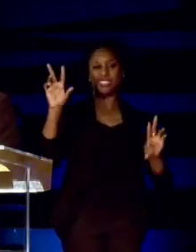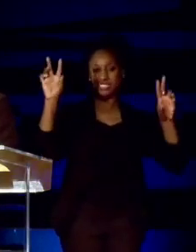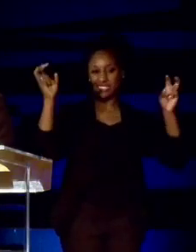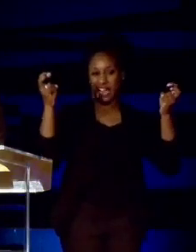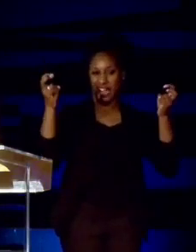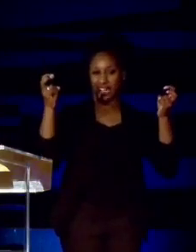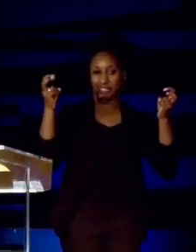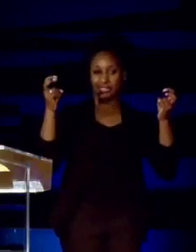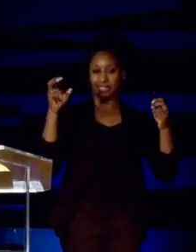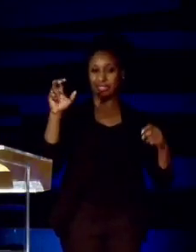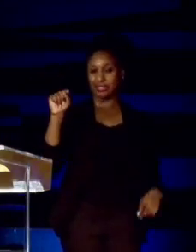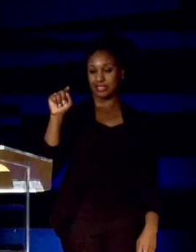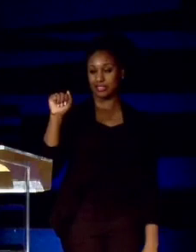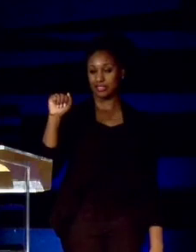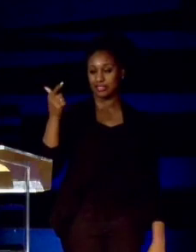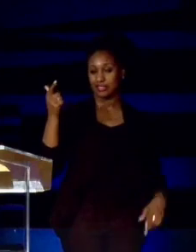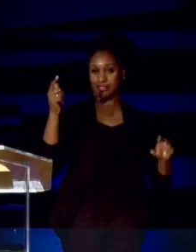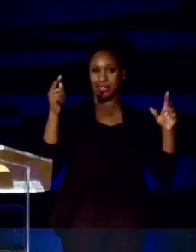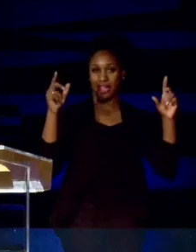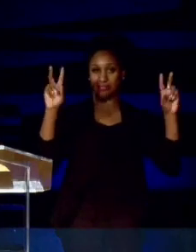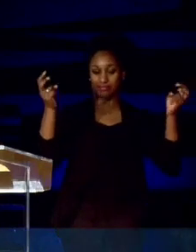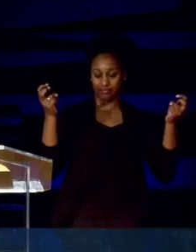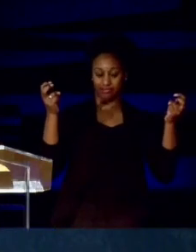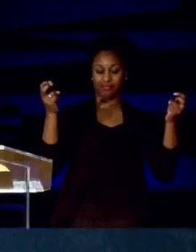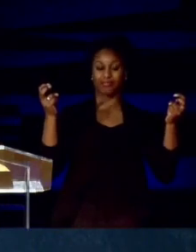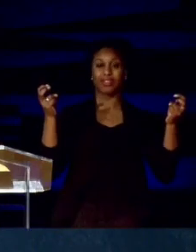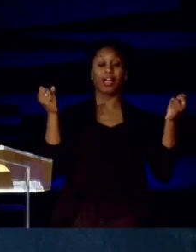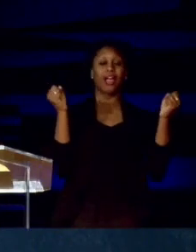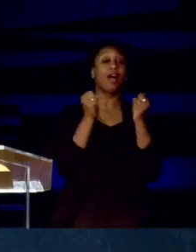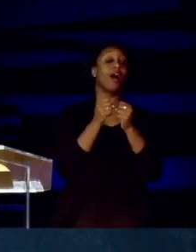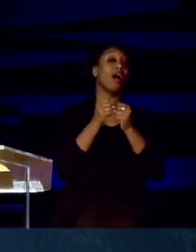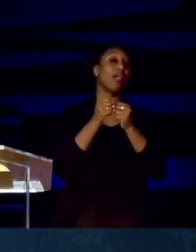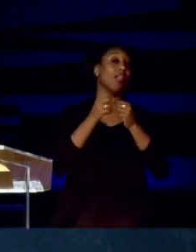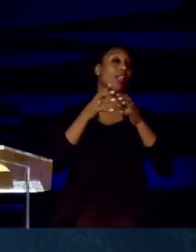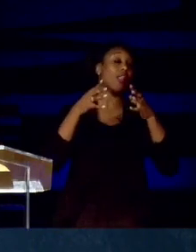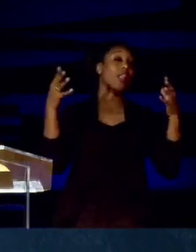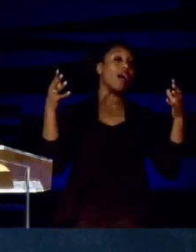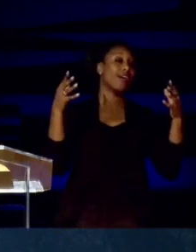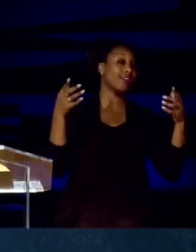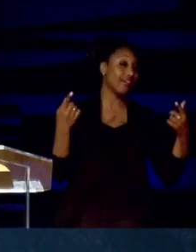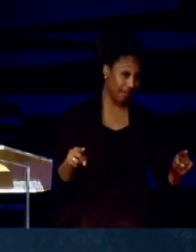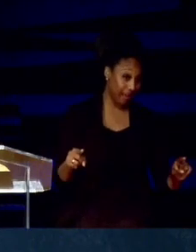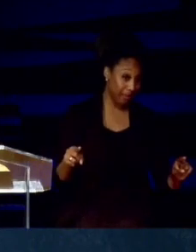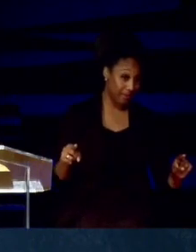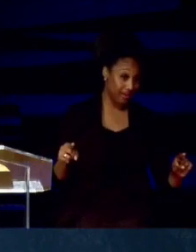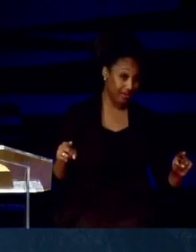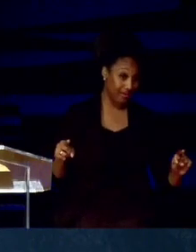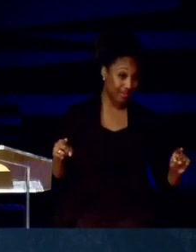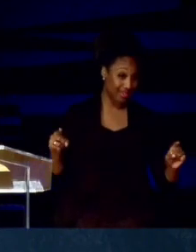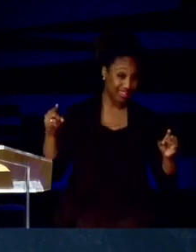minutes here, I want to tag this text. A lot can happen in 40 days.